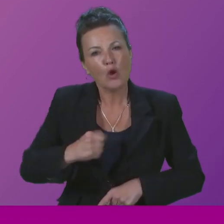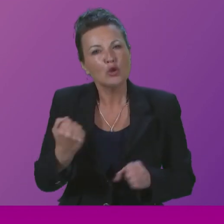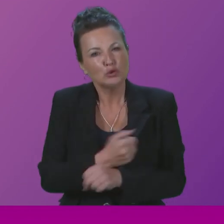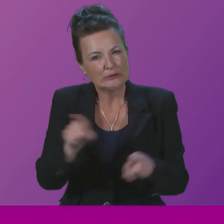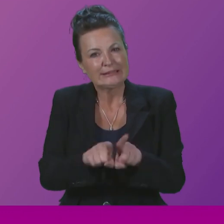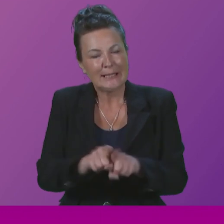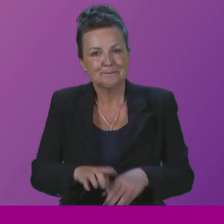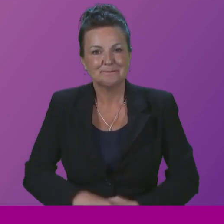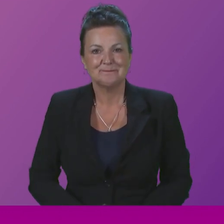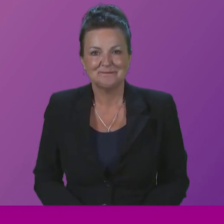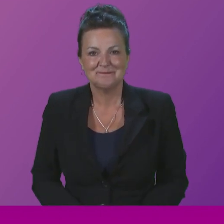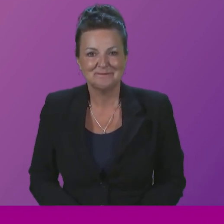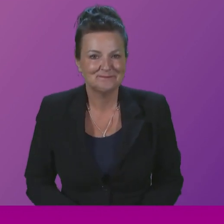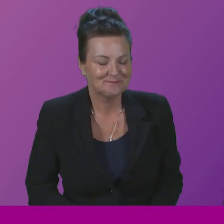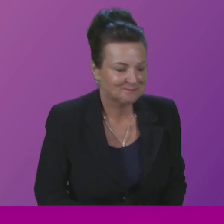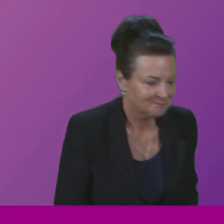Daniel Johnson.